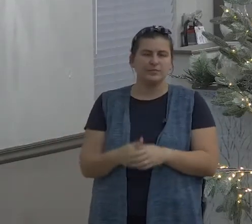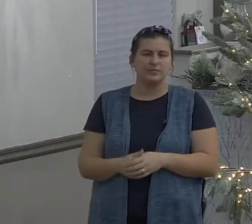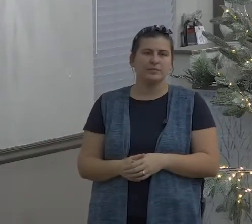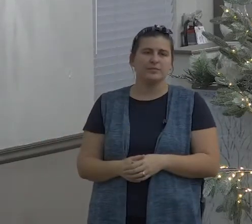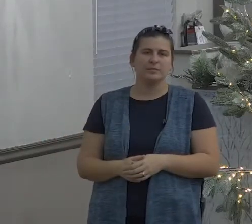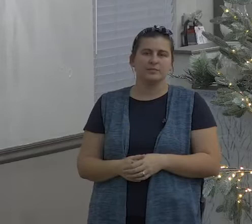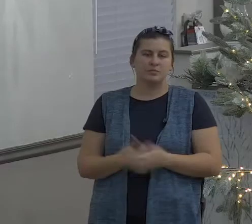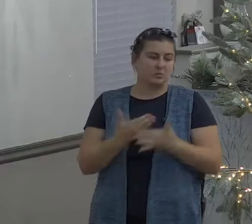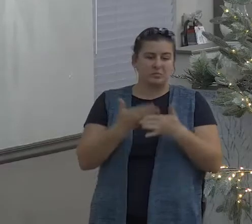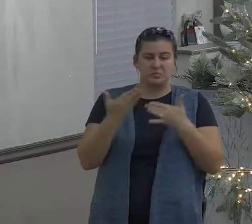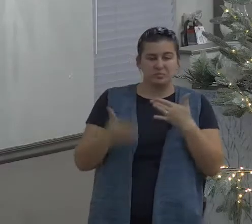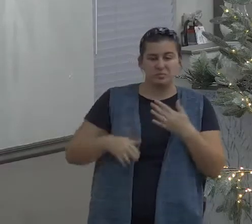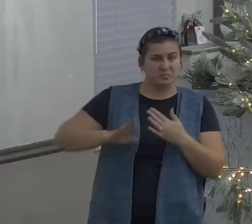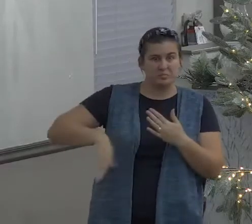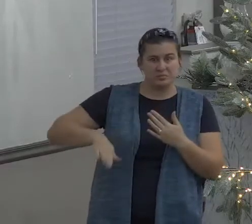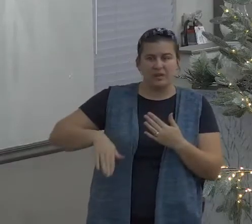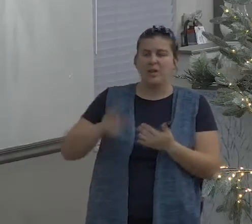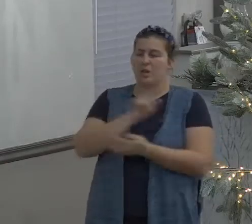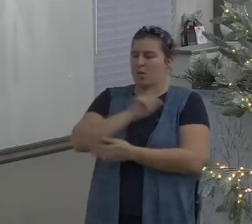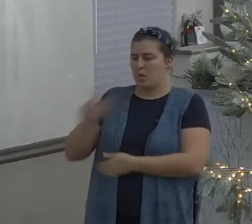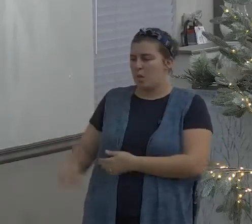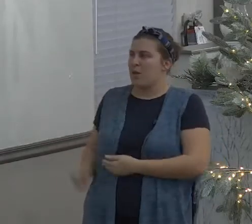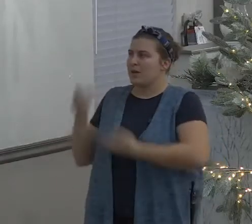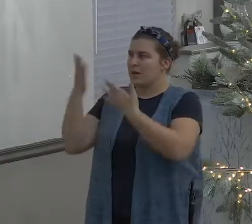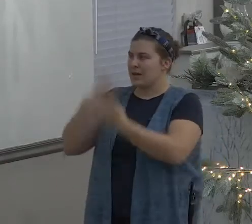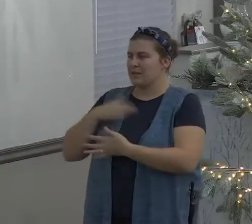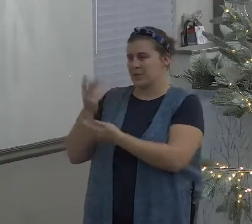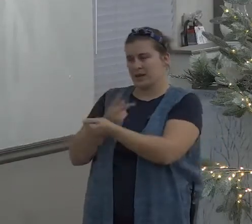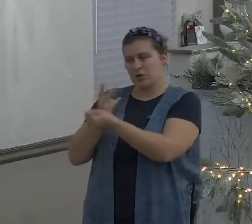the spirit of God needs to control us would you not agree